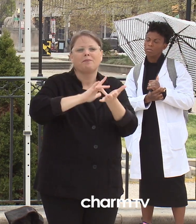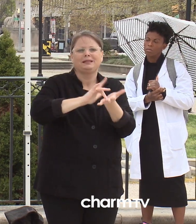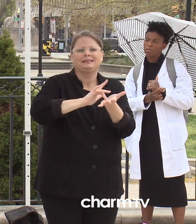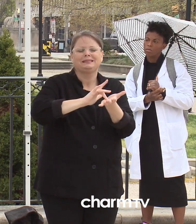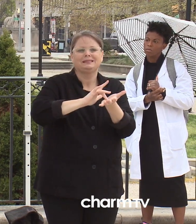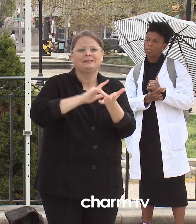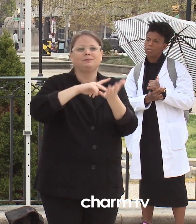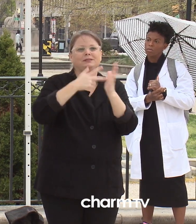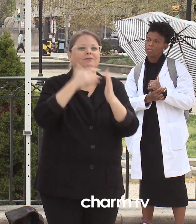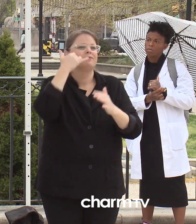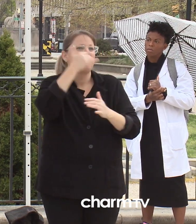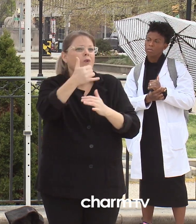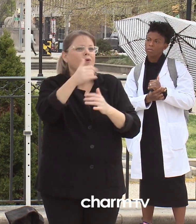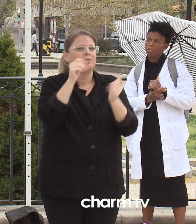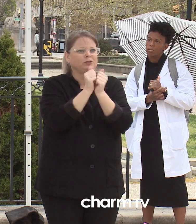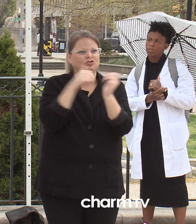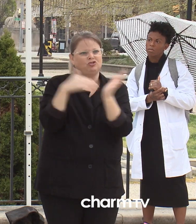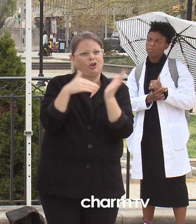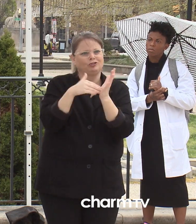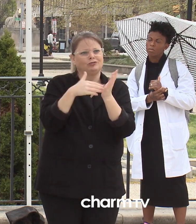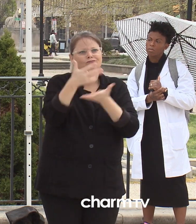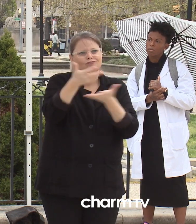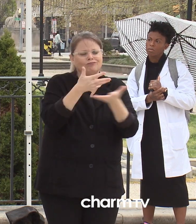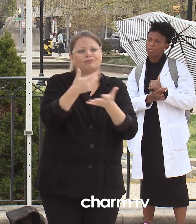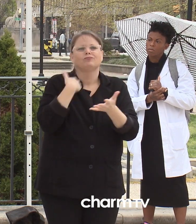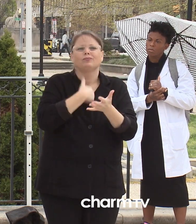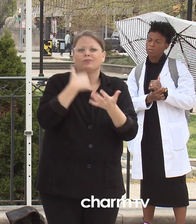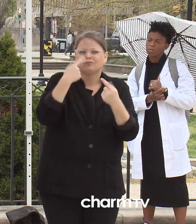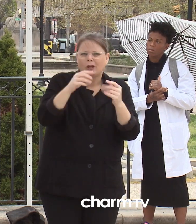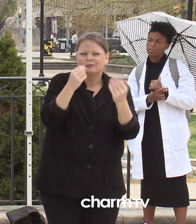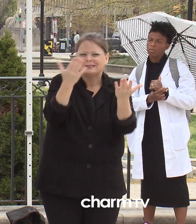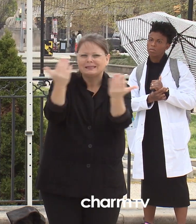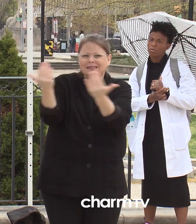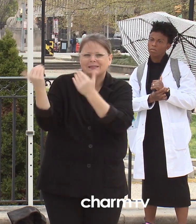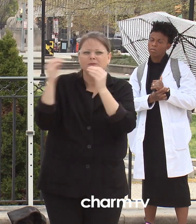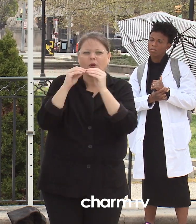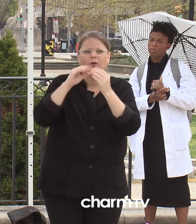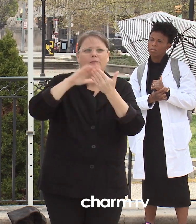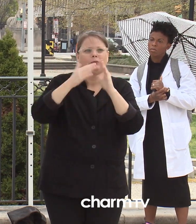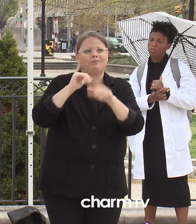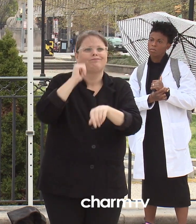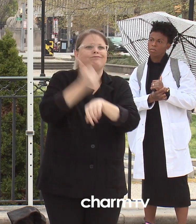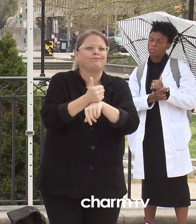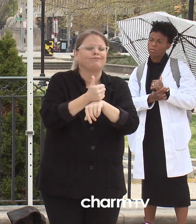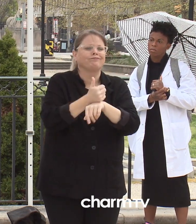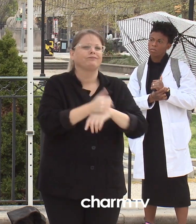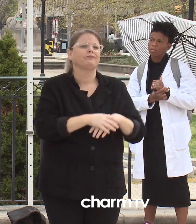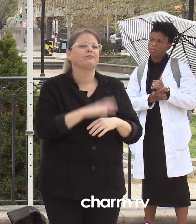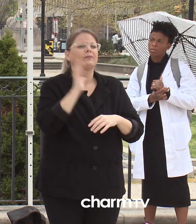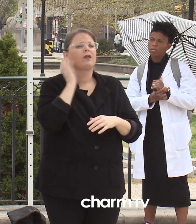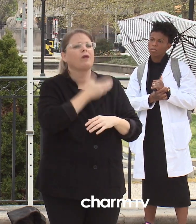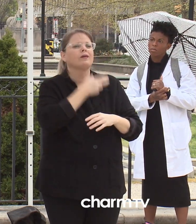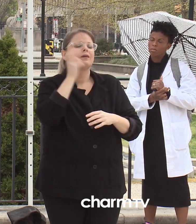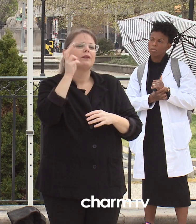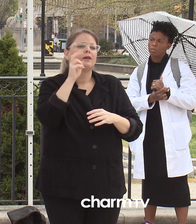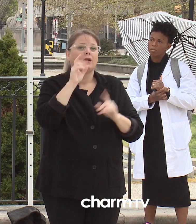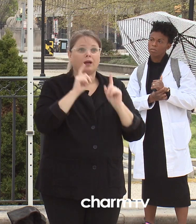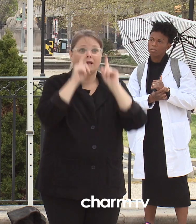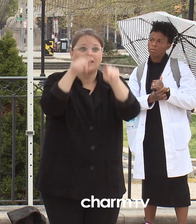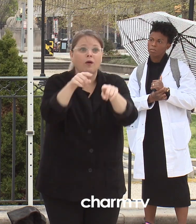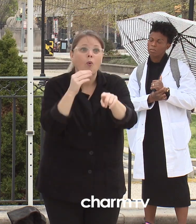community paramedicine program, which is basically our treat and release program, potentially to go to someone's home and treat and release them there.